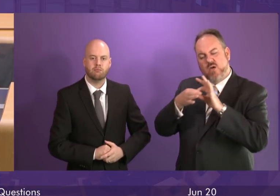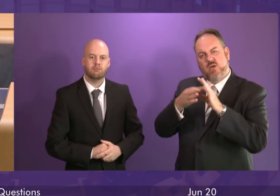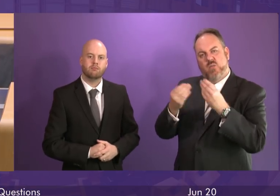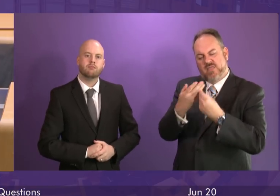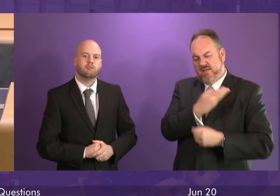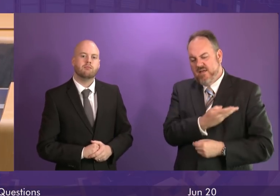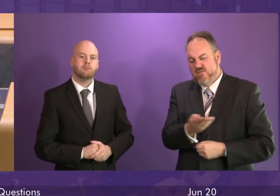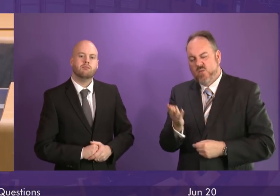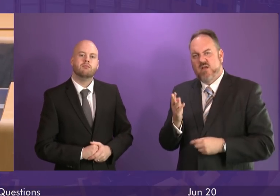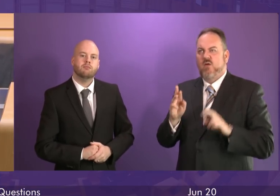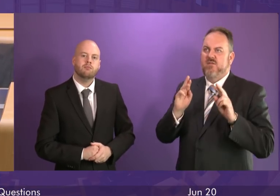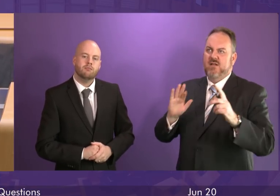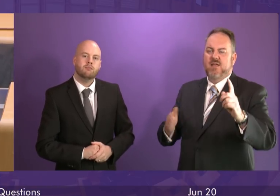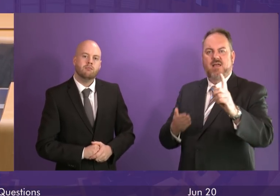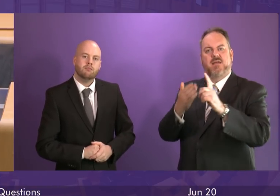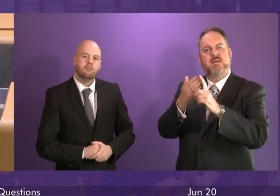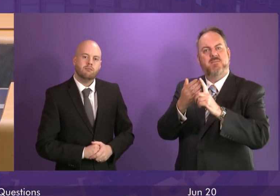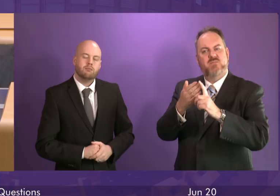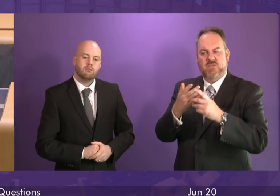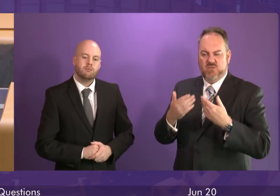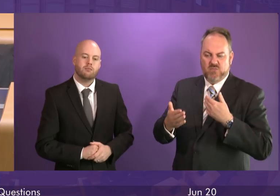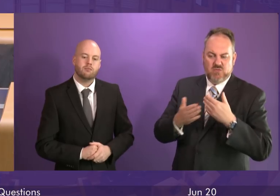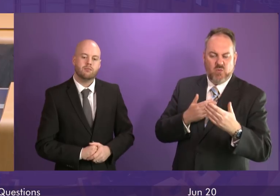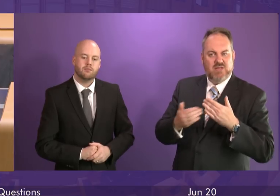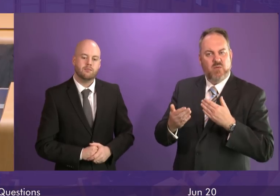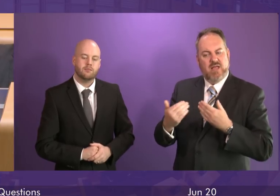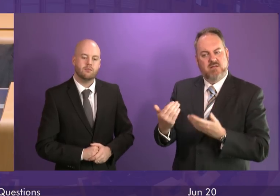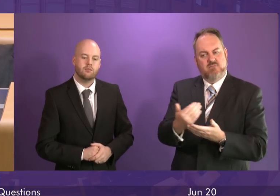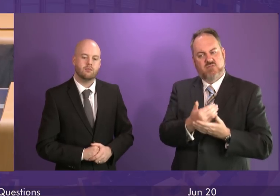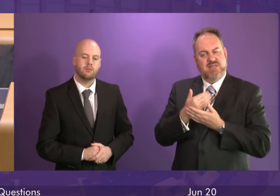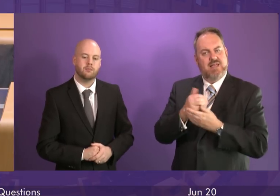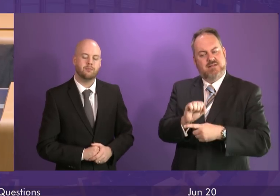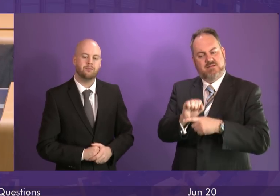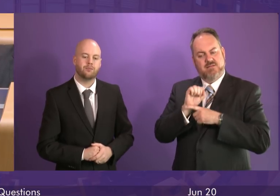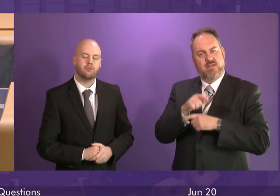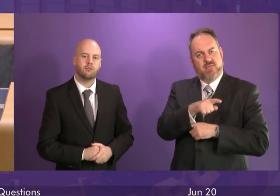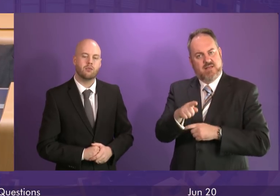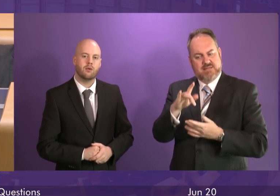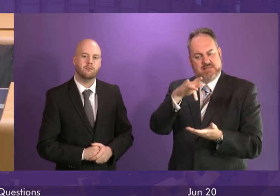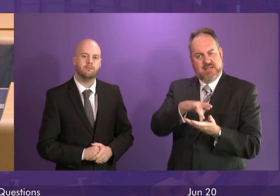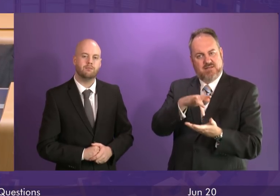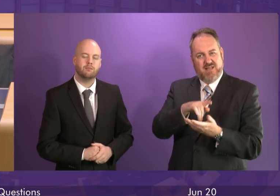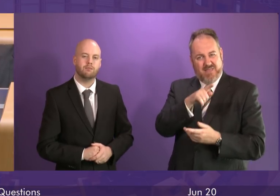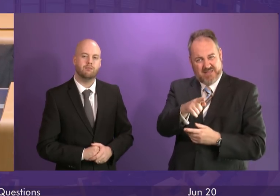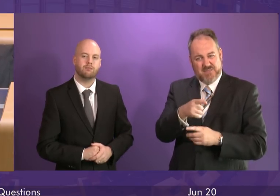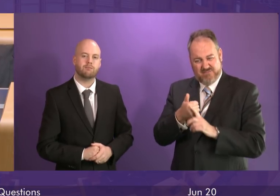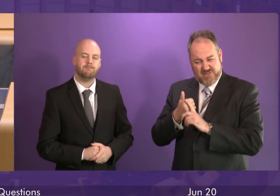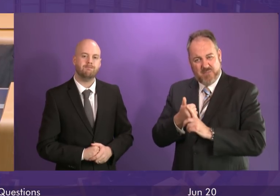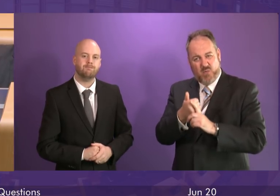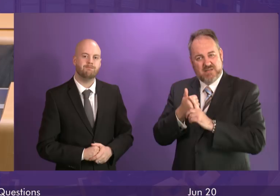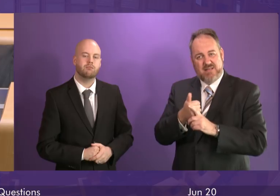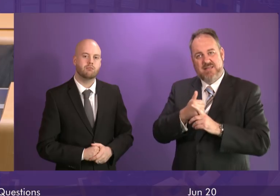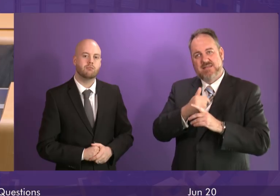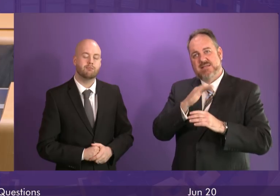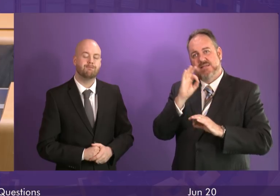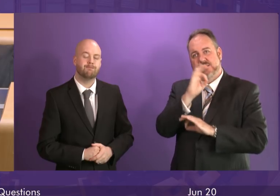involved in the hope of finding a way ahead which could safeguard the future of this centre which has faithfully served the space community